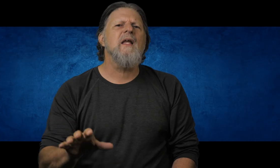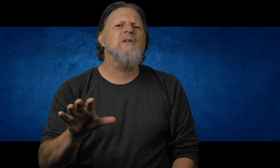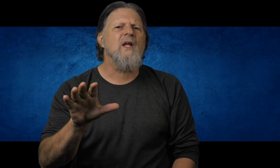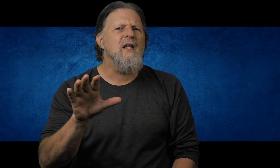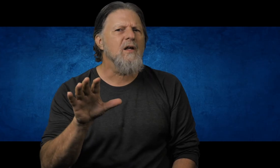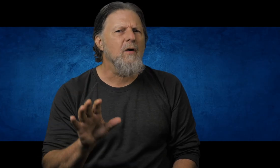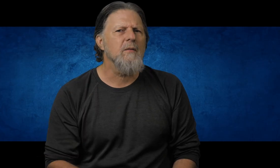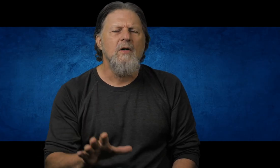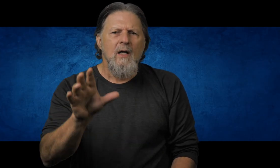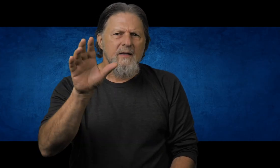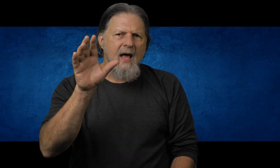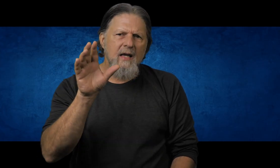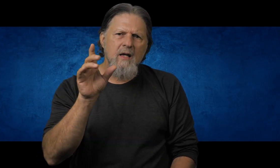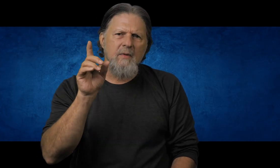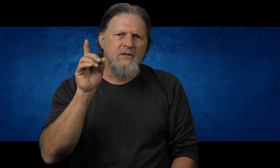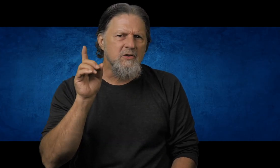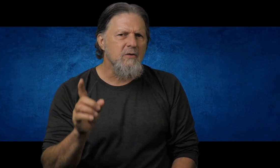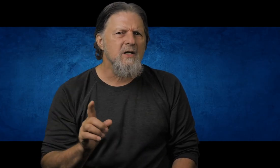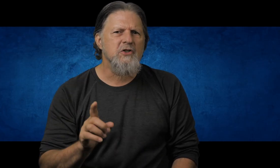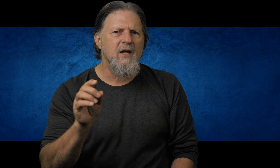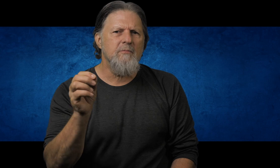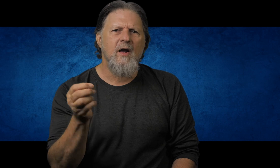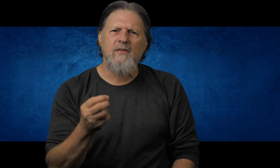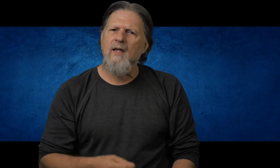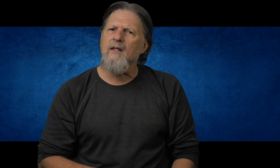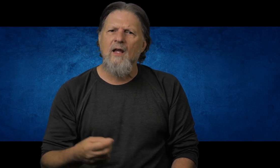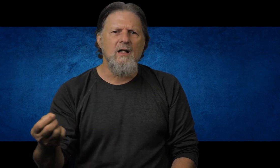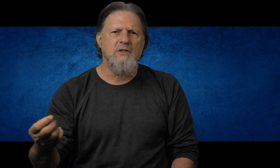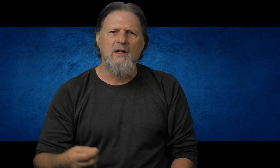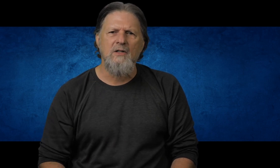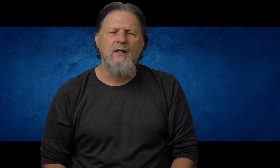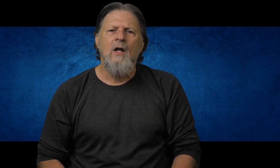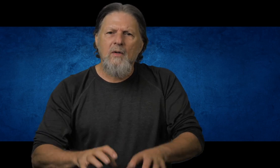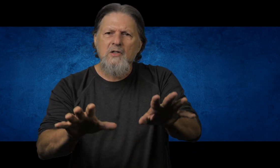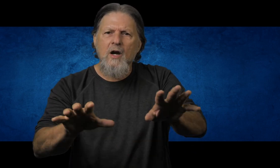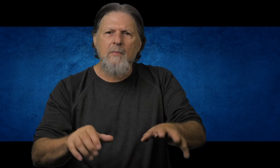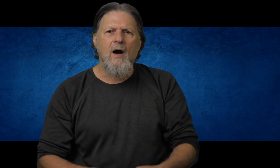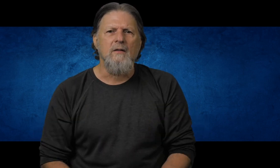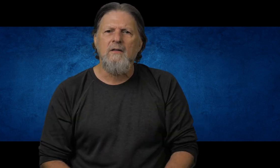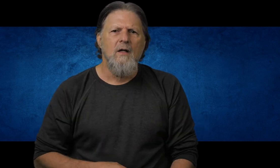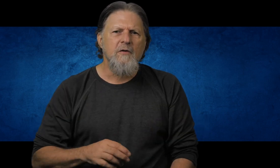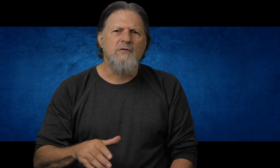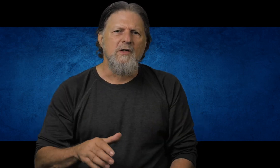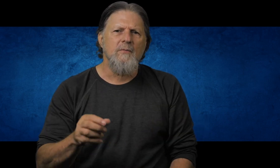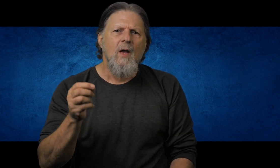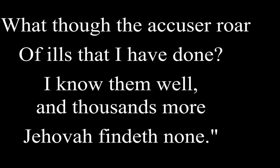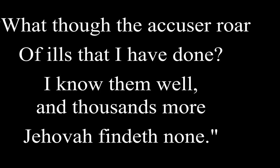is incredible. That hymn is drenched in breathtaking theology, isn't it? Well, let's tear it apart. First verse. What